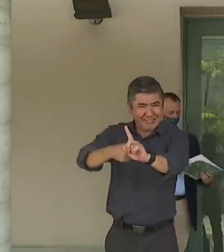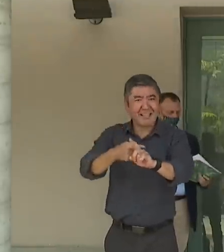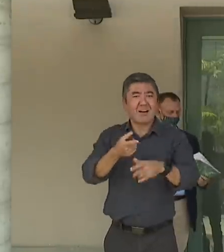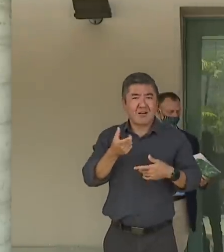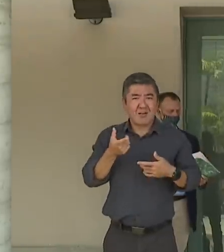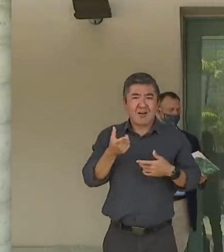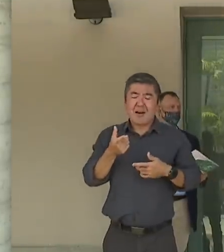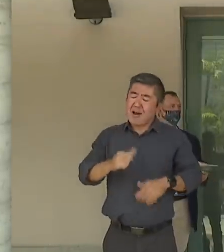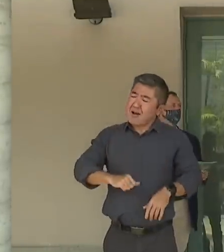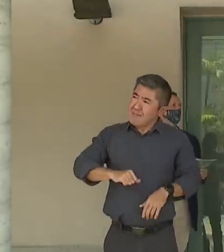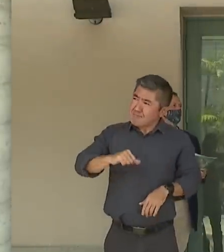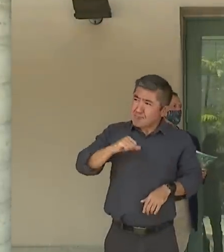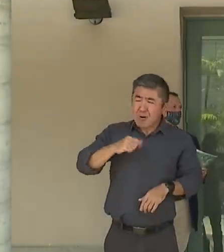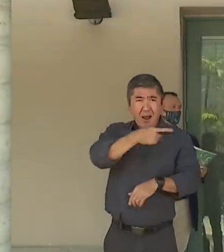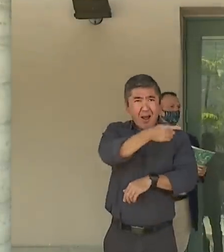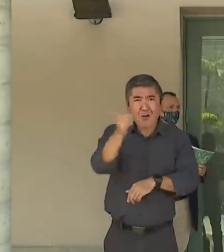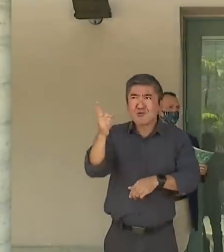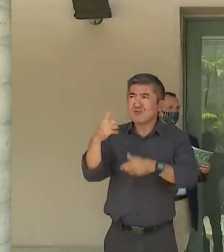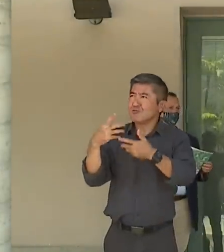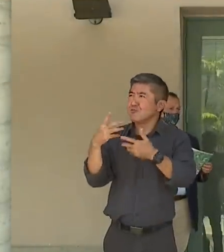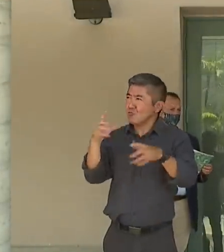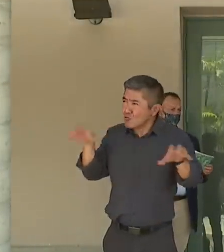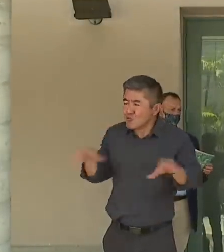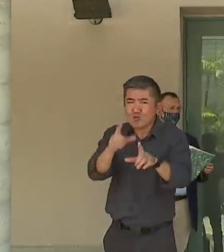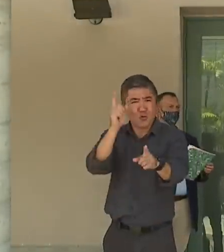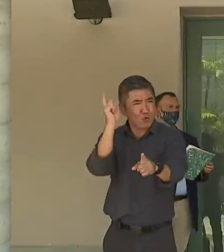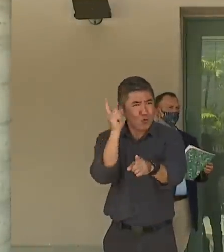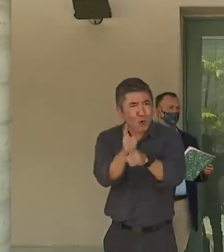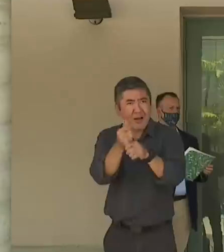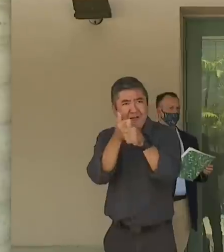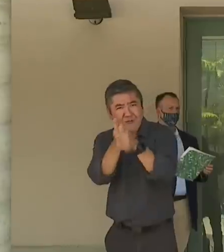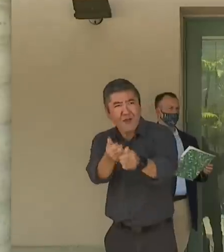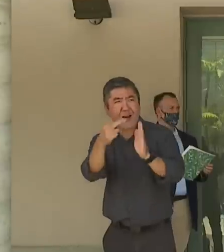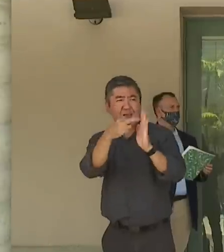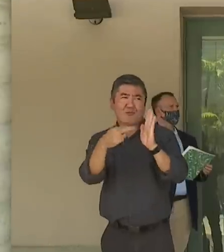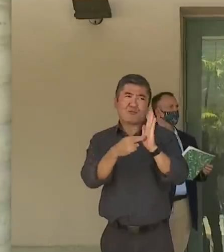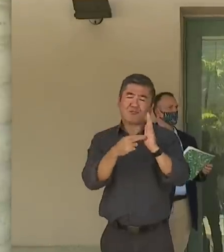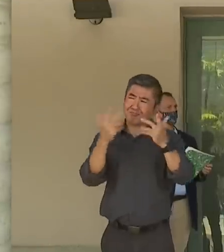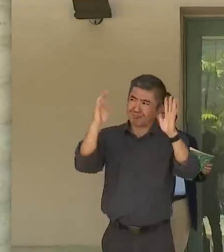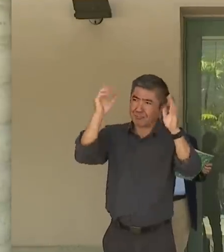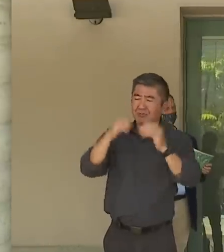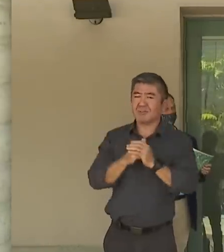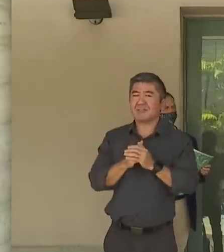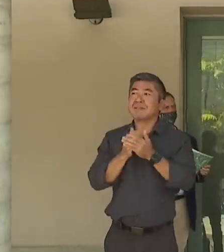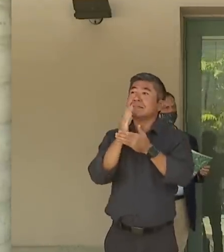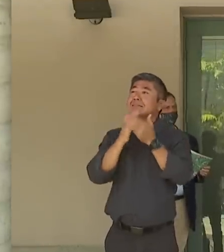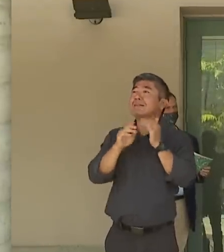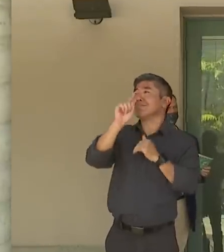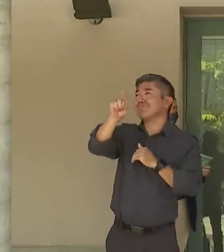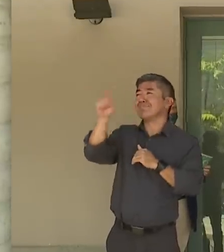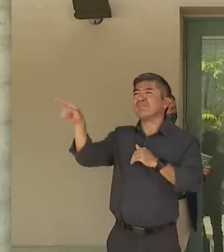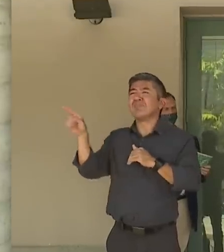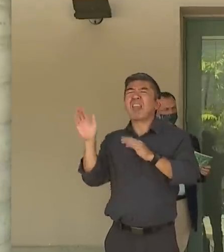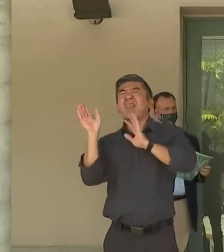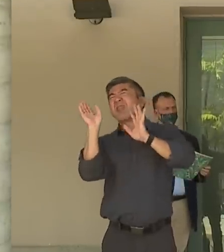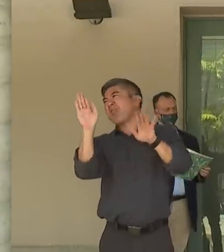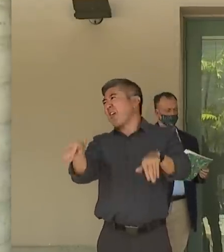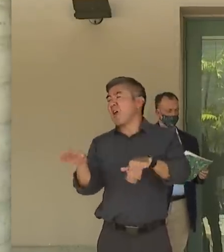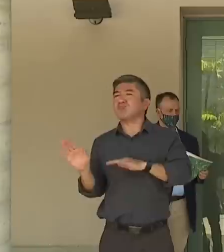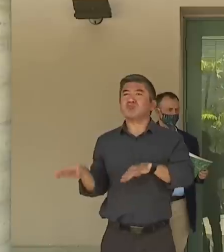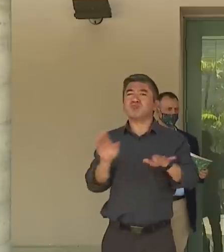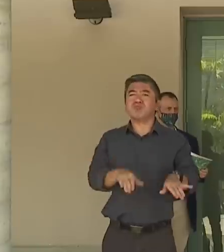people who are out there doing the right thing. And it's the majority of you. And to the people who are lapsing a little bit, I want you to understand